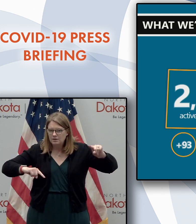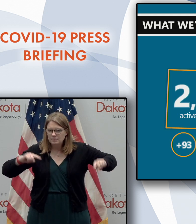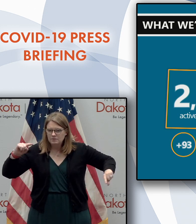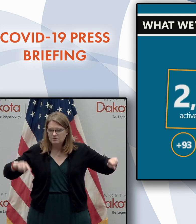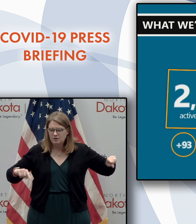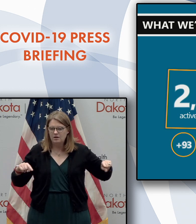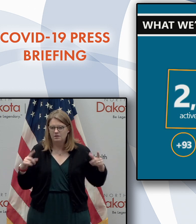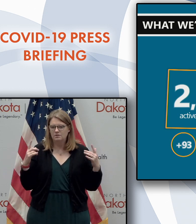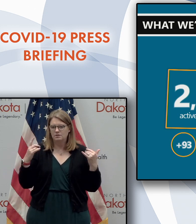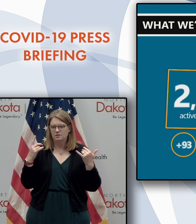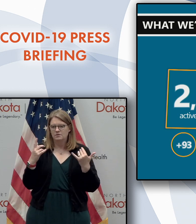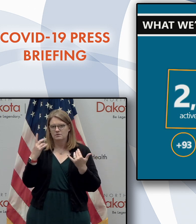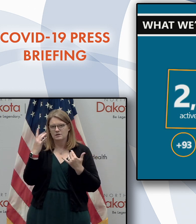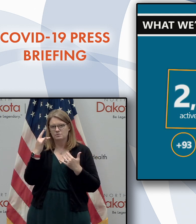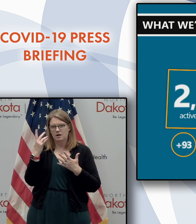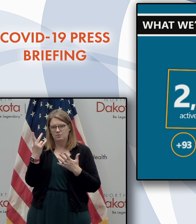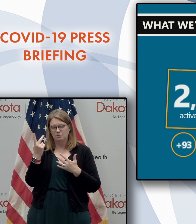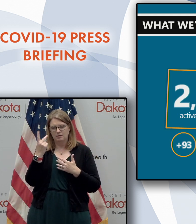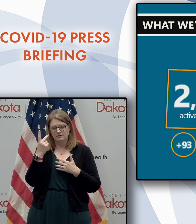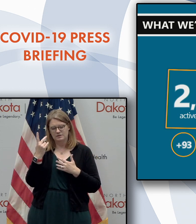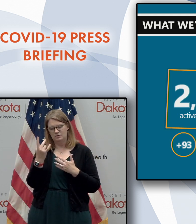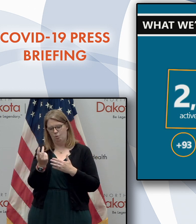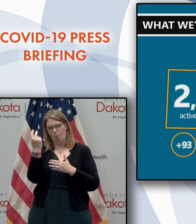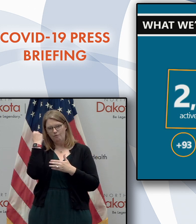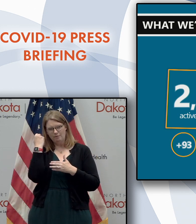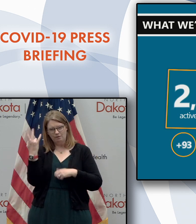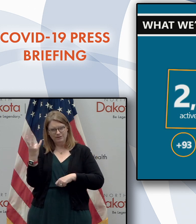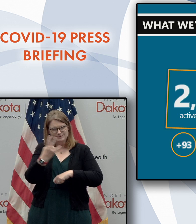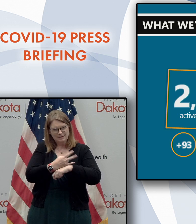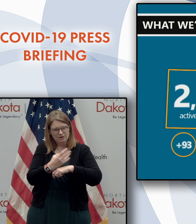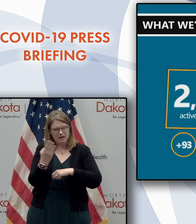over a seven day or 14 day period.